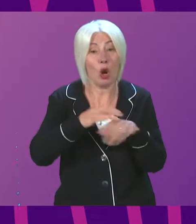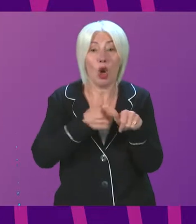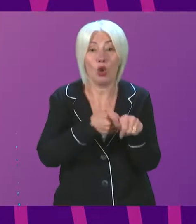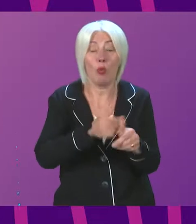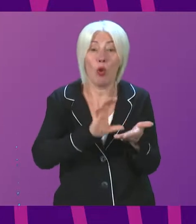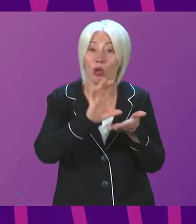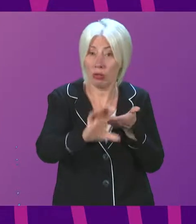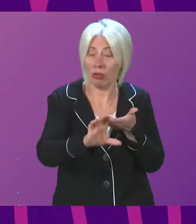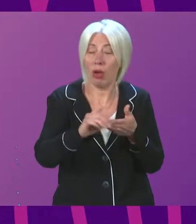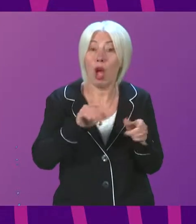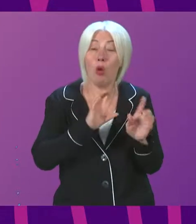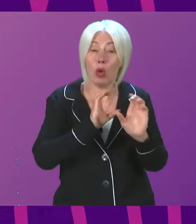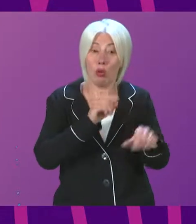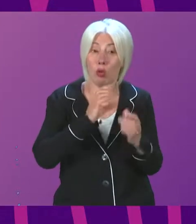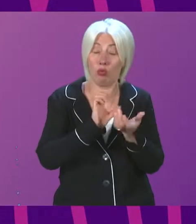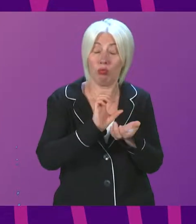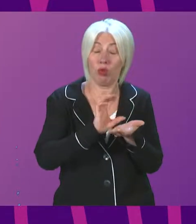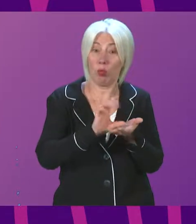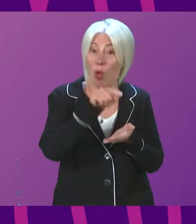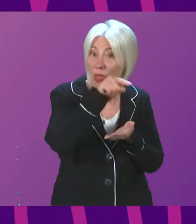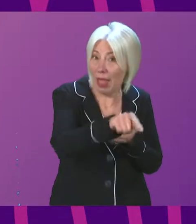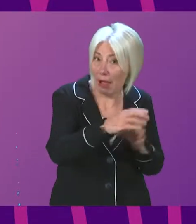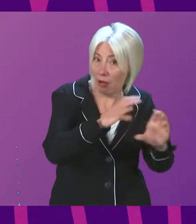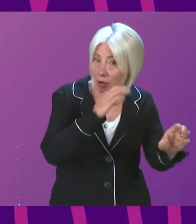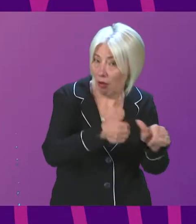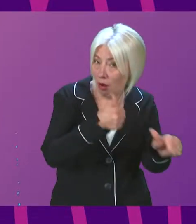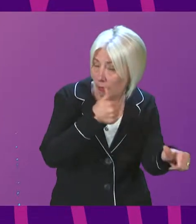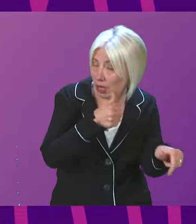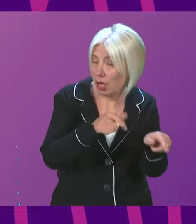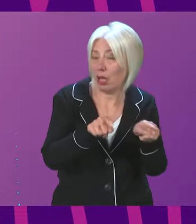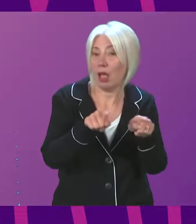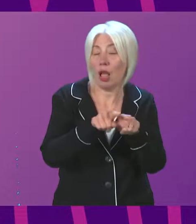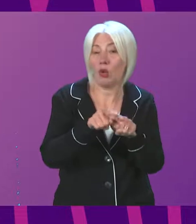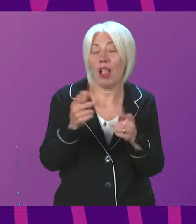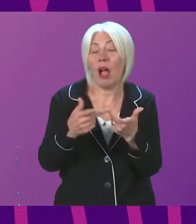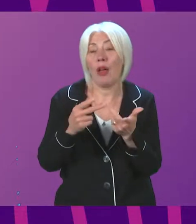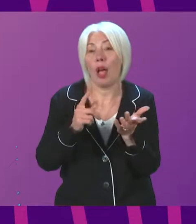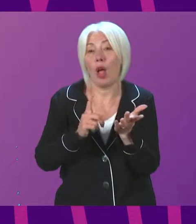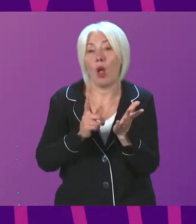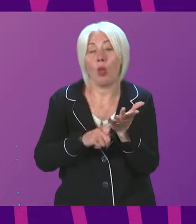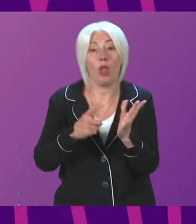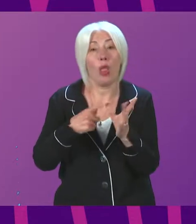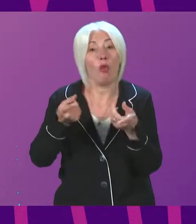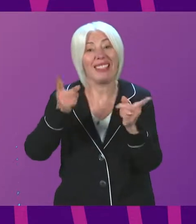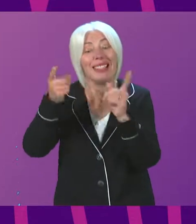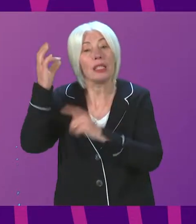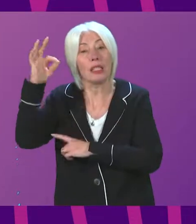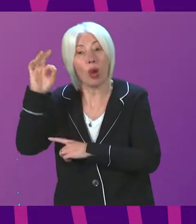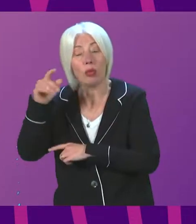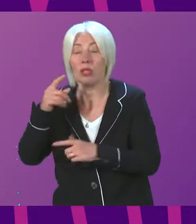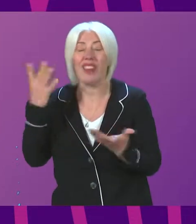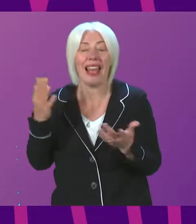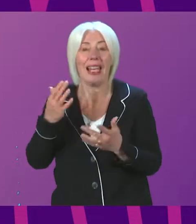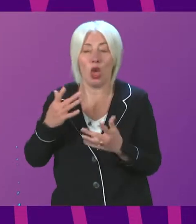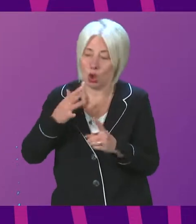support to Stagecoach for local bus services. The Scottish Government also provides funding to local authorities to subsidise socially necessary